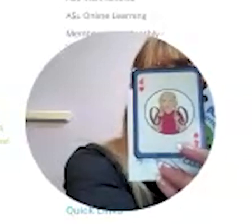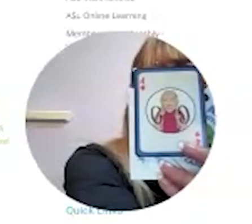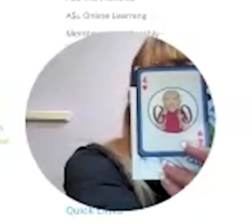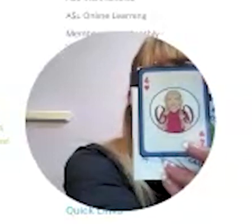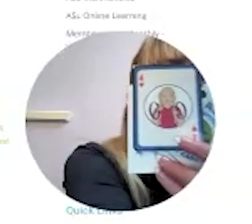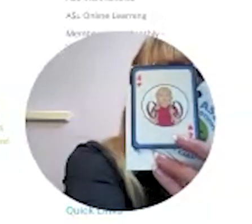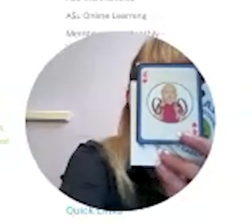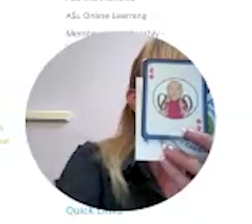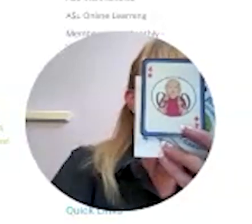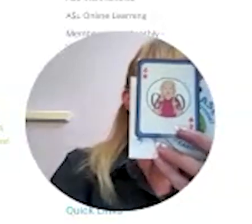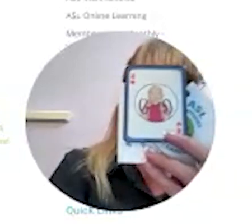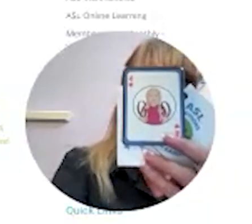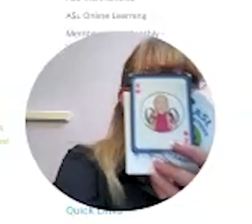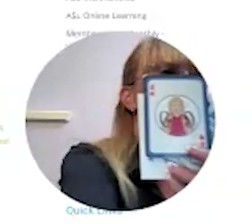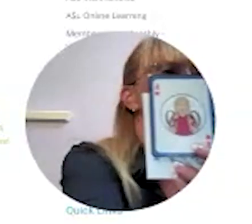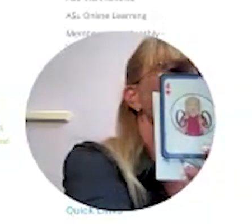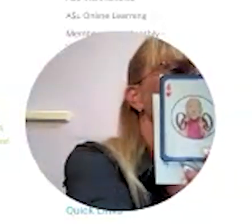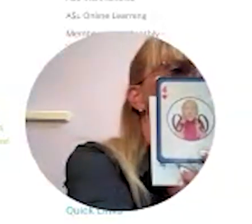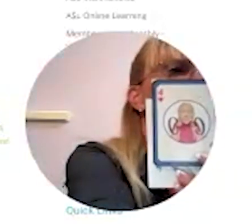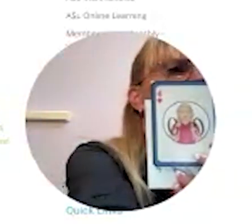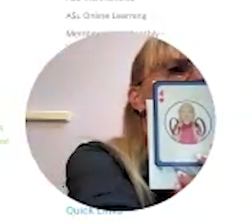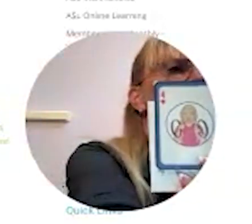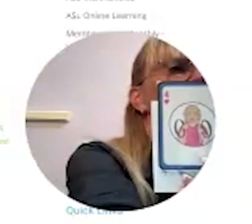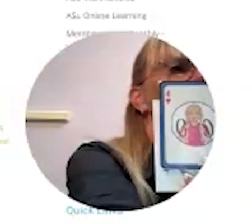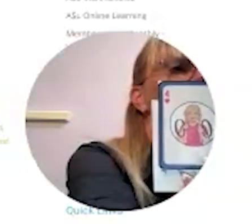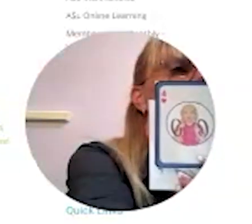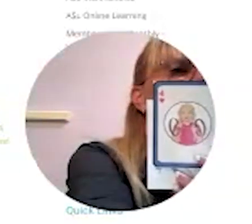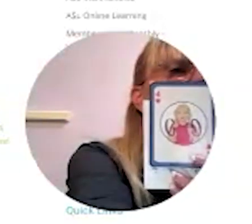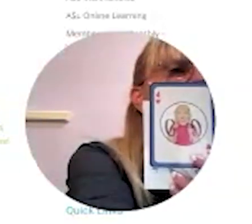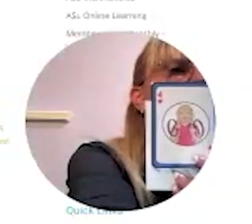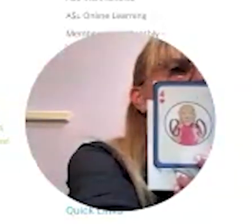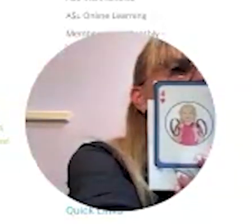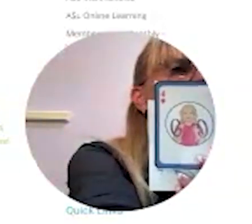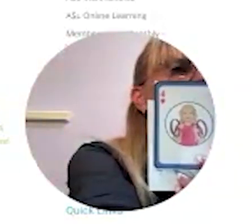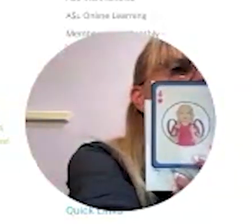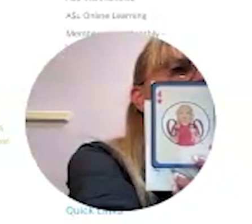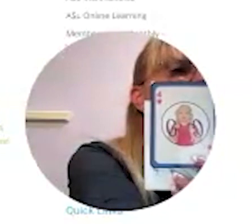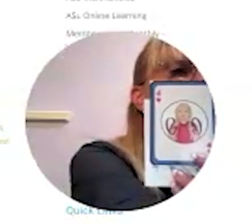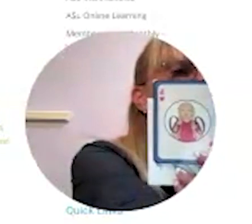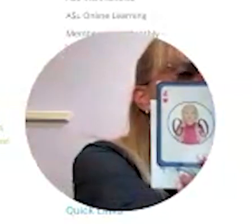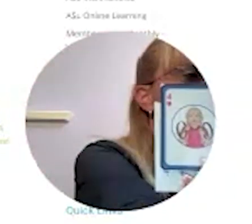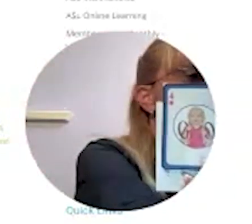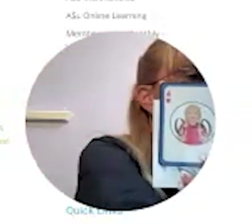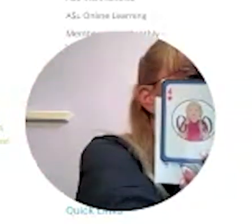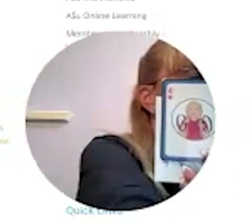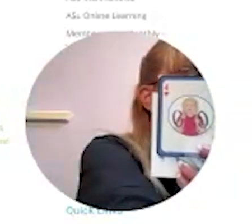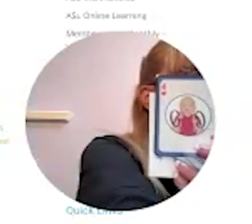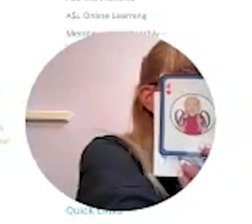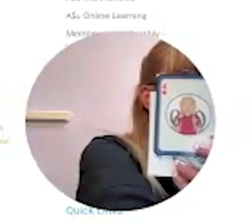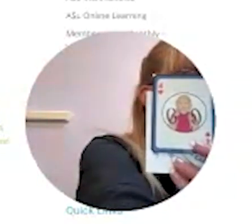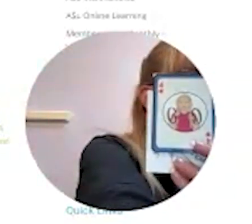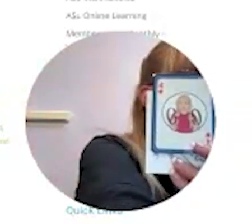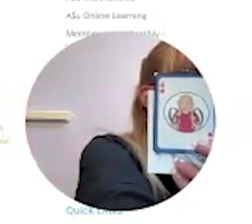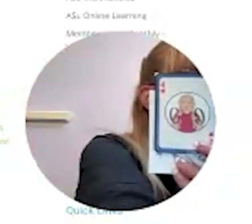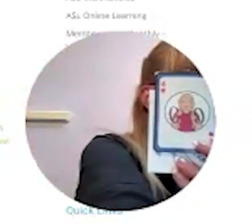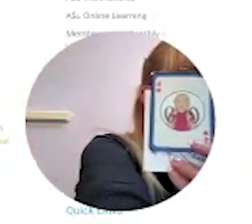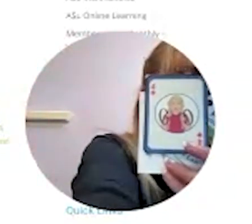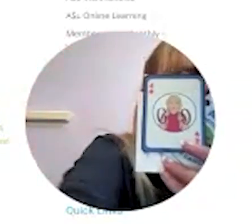and i think yep i lost there we go